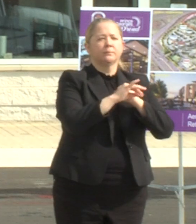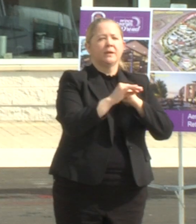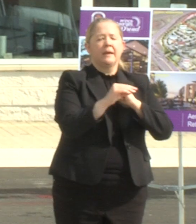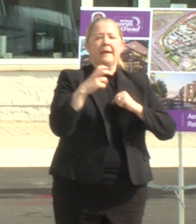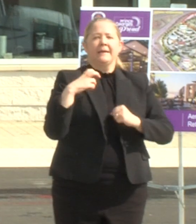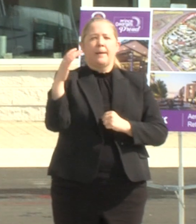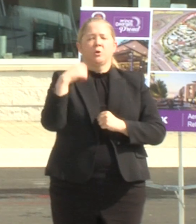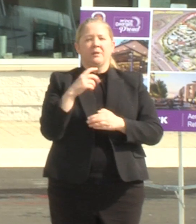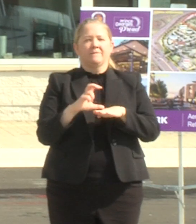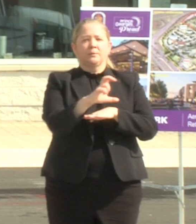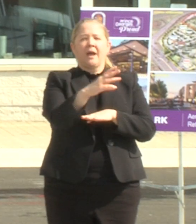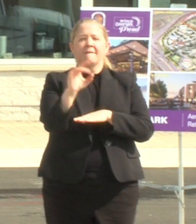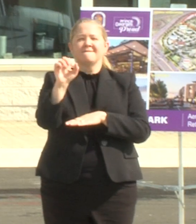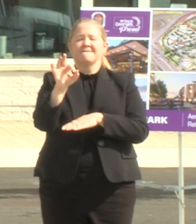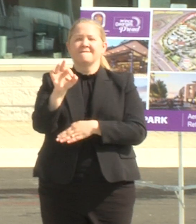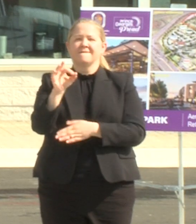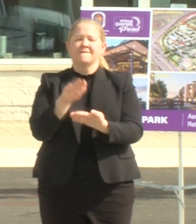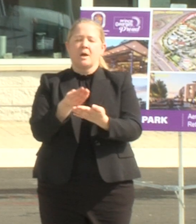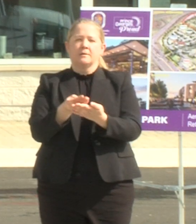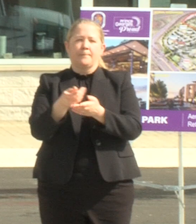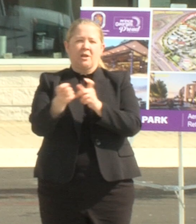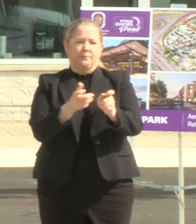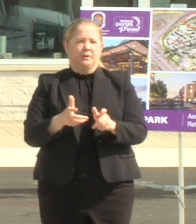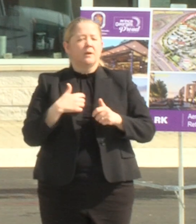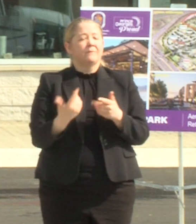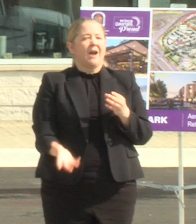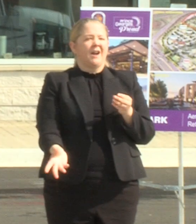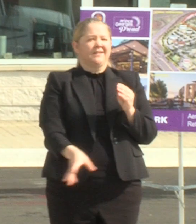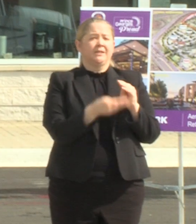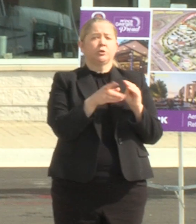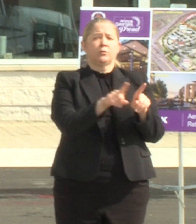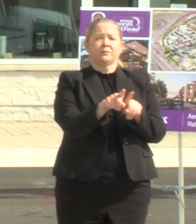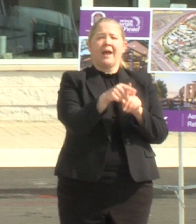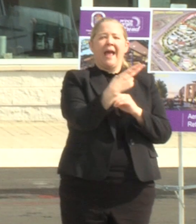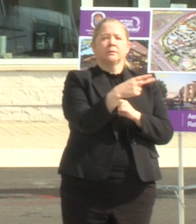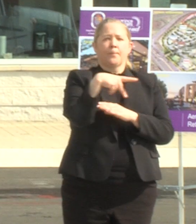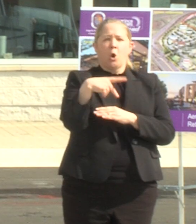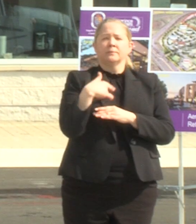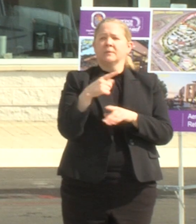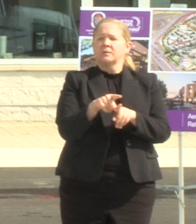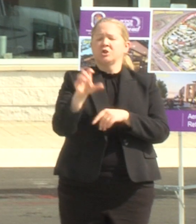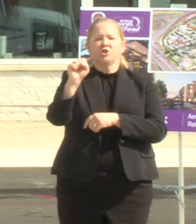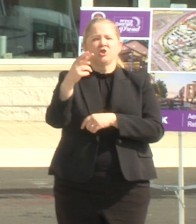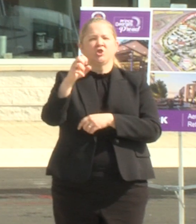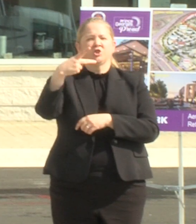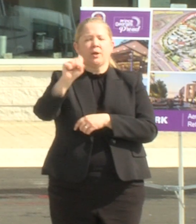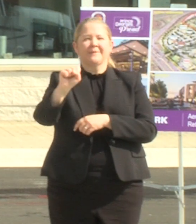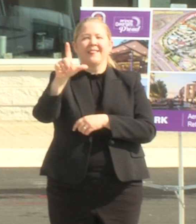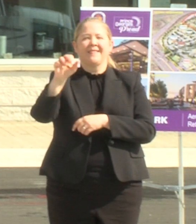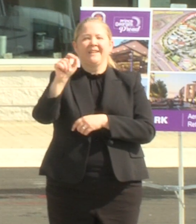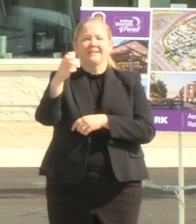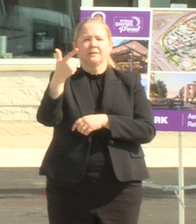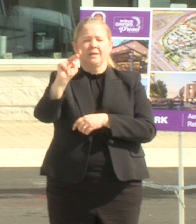investment and fund management in addition to hampton park some of our other current projects includes the shops at livingston square pen